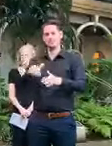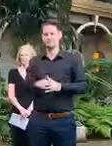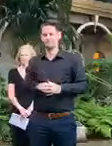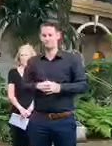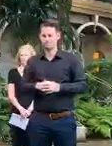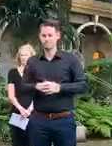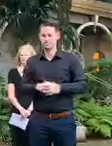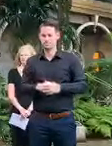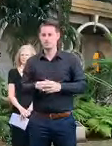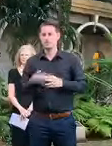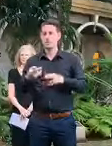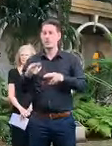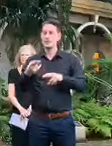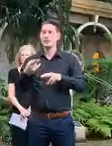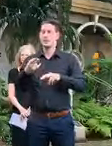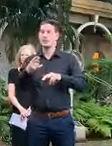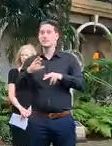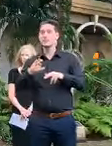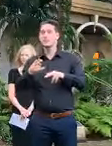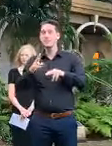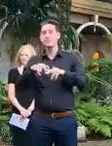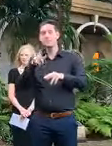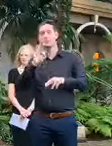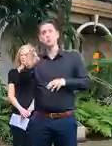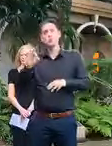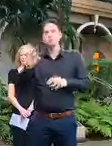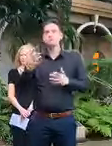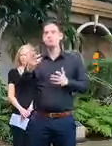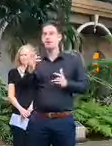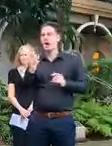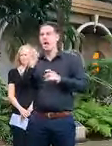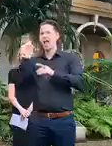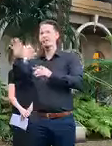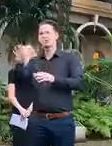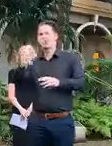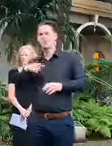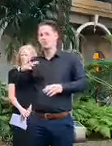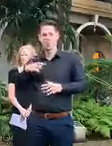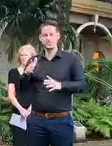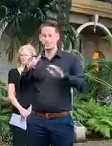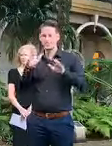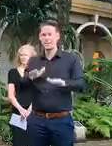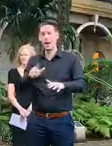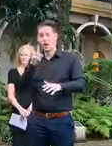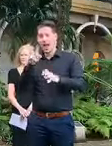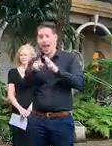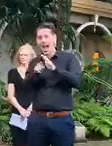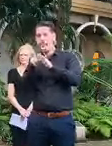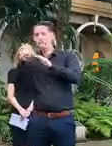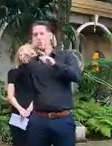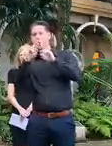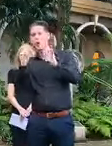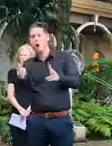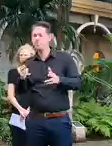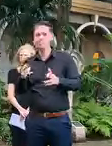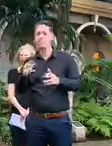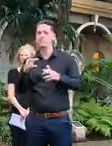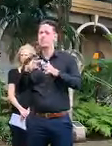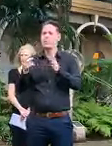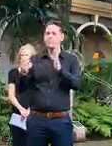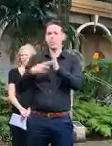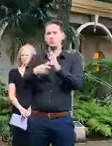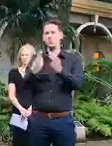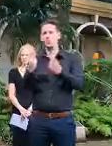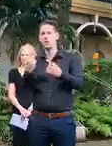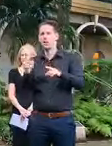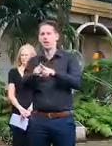do not need to go out, don't go out. You should only be going out if it is an essential thing you need to